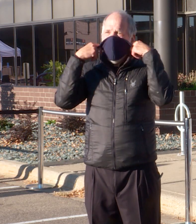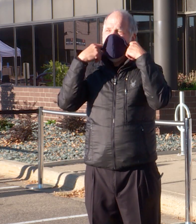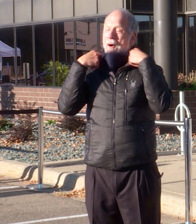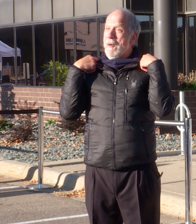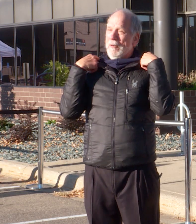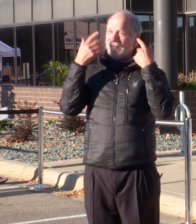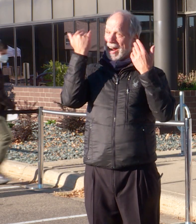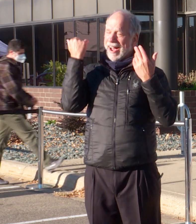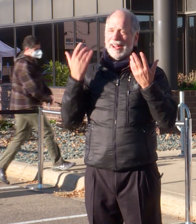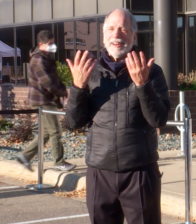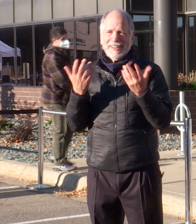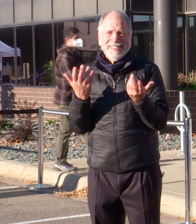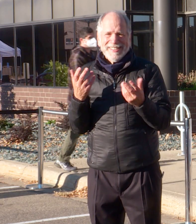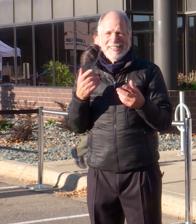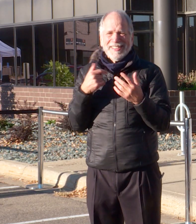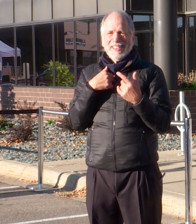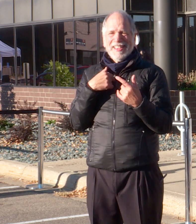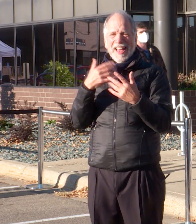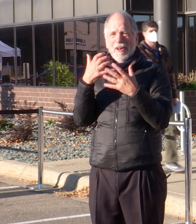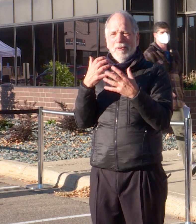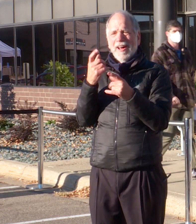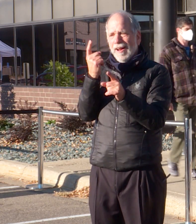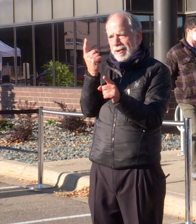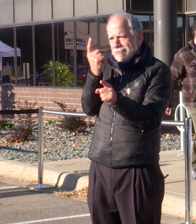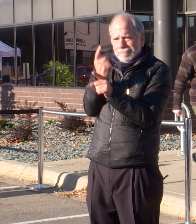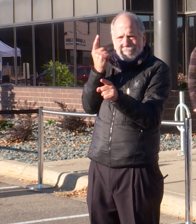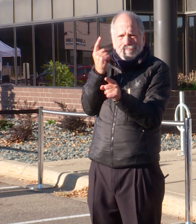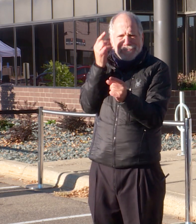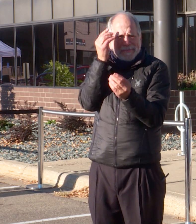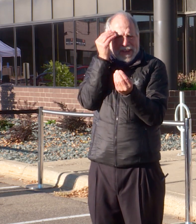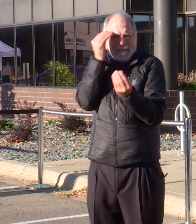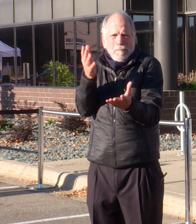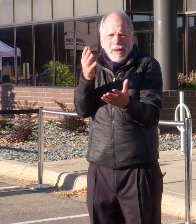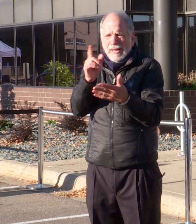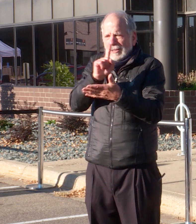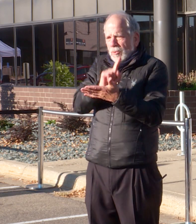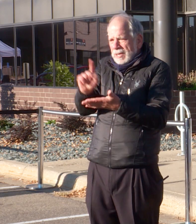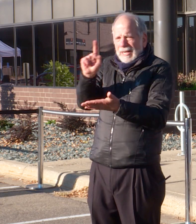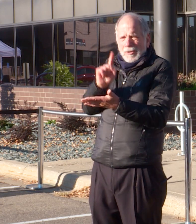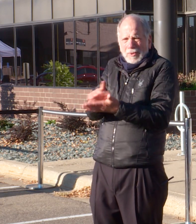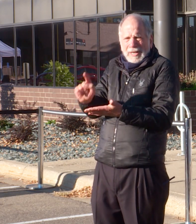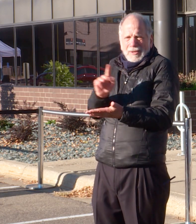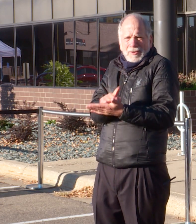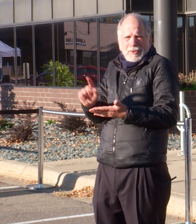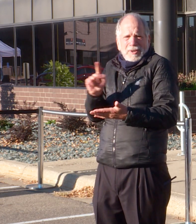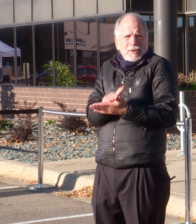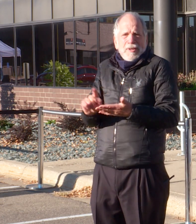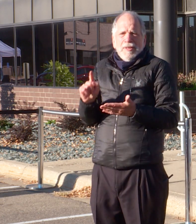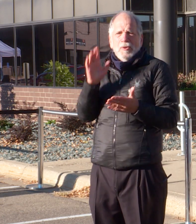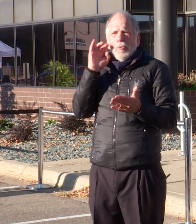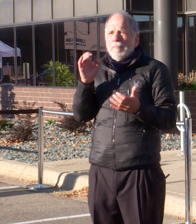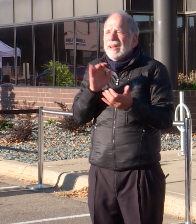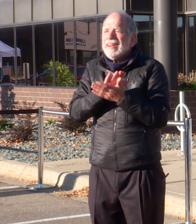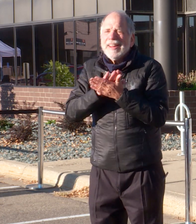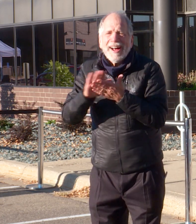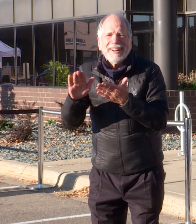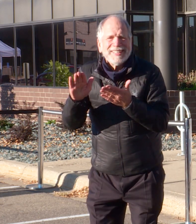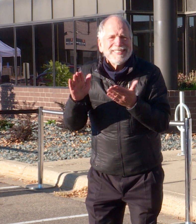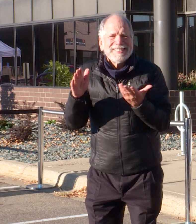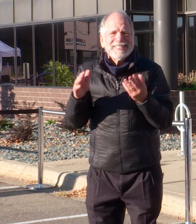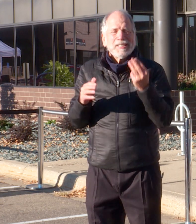We would be happy to have weekly press conferences on Monday mornings